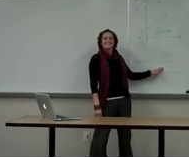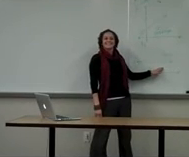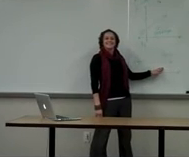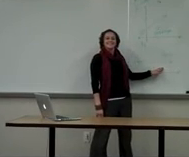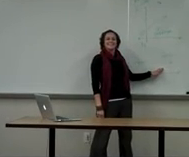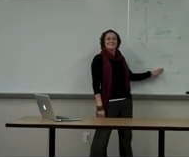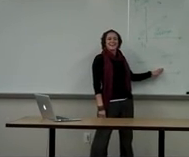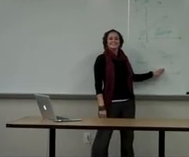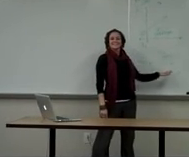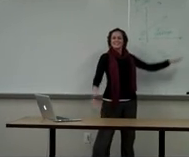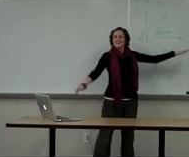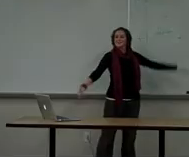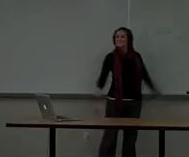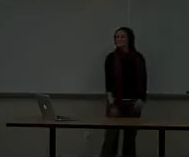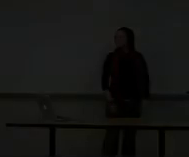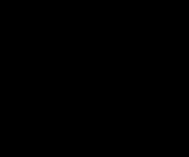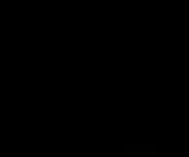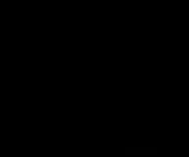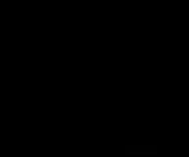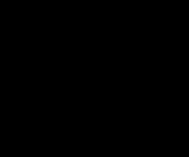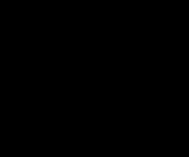Zero. Neat. Okay? More job. No.